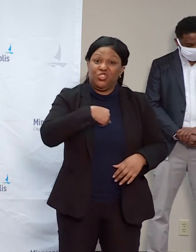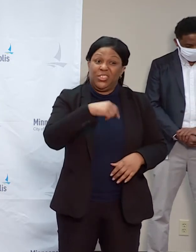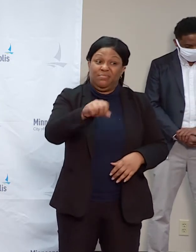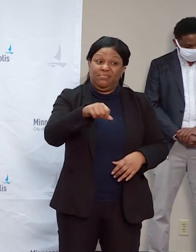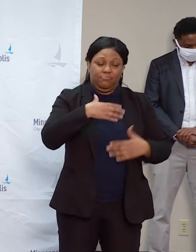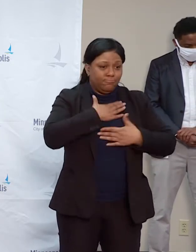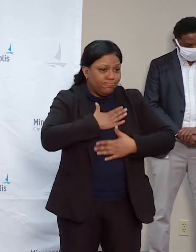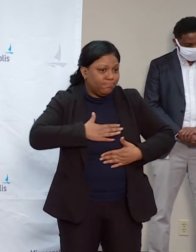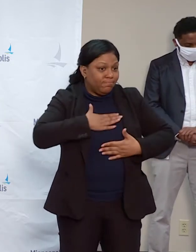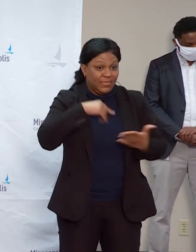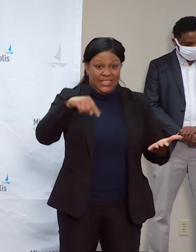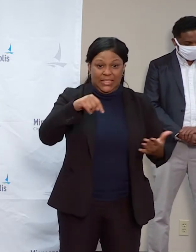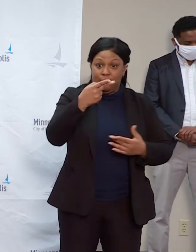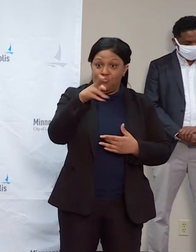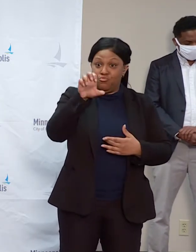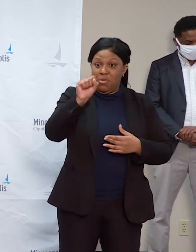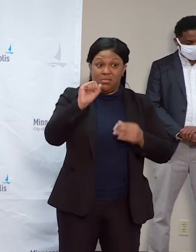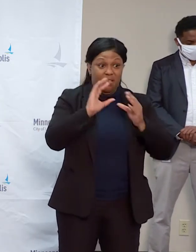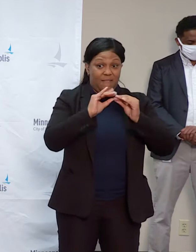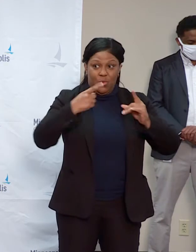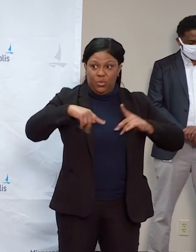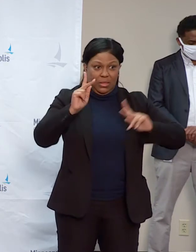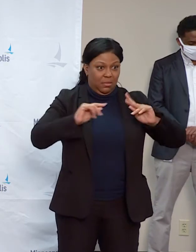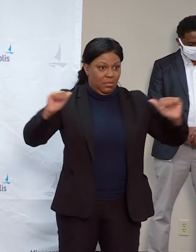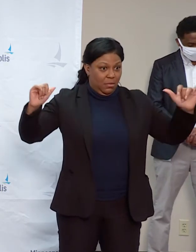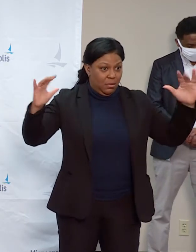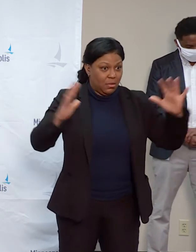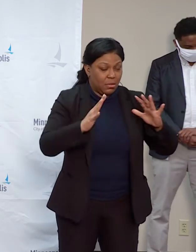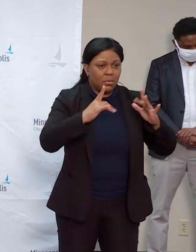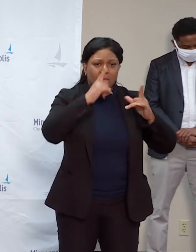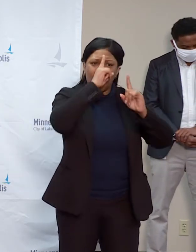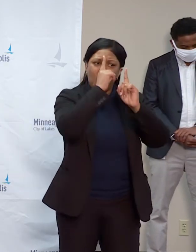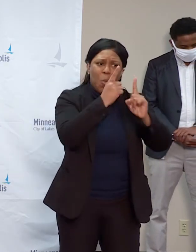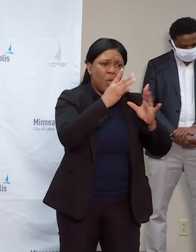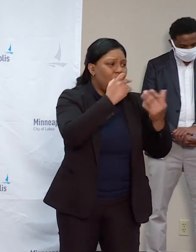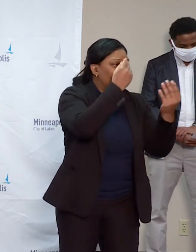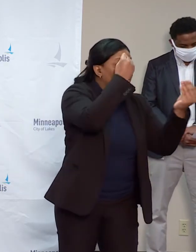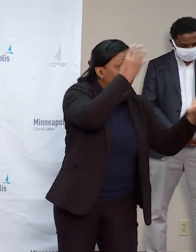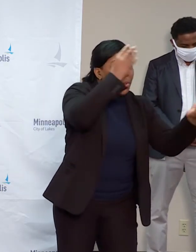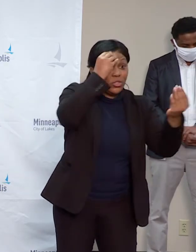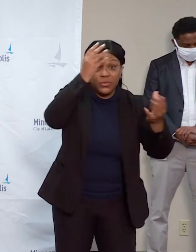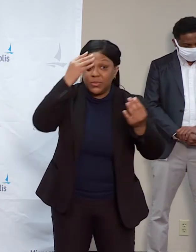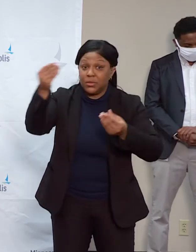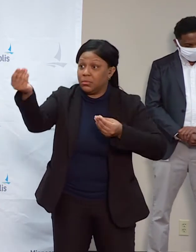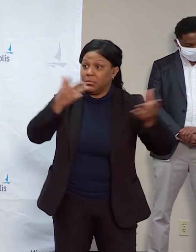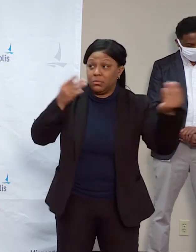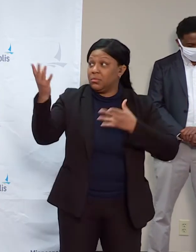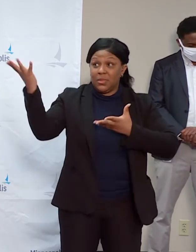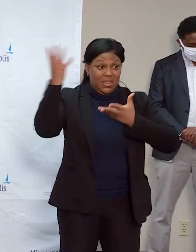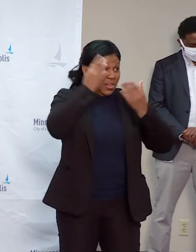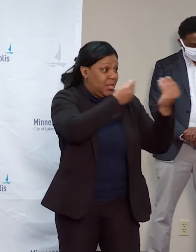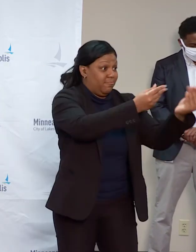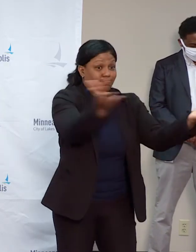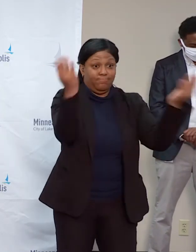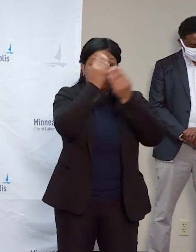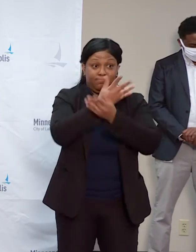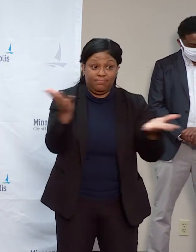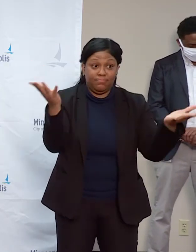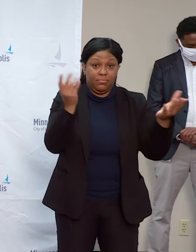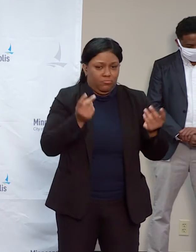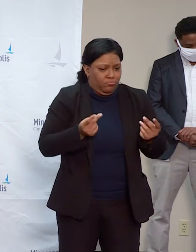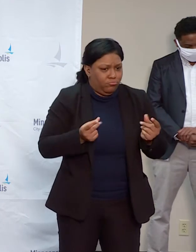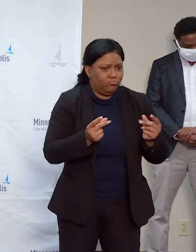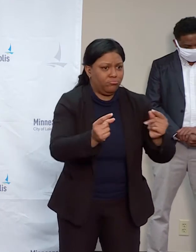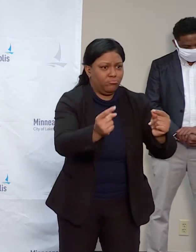disseminate information as quickly and as timely as possible. I'll also note that as these briefings get increasingly regular and frequent,